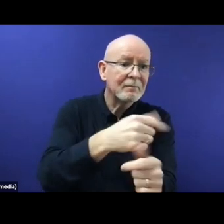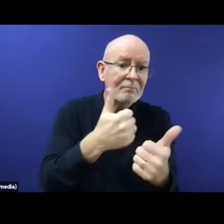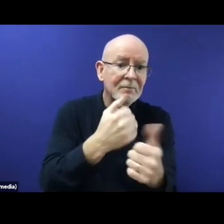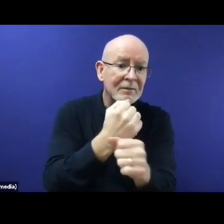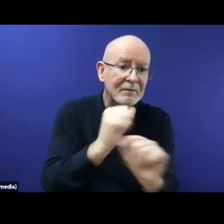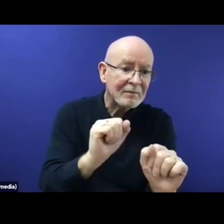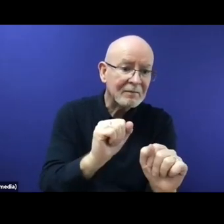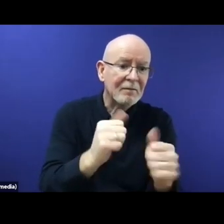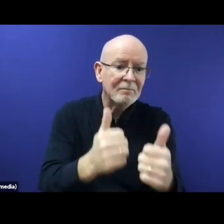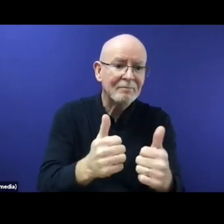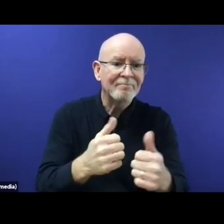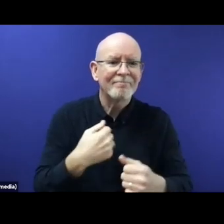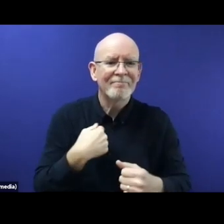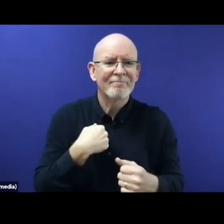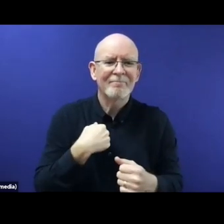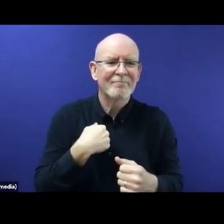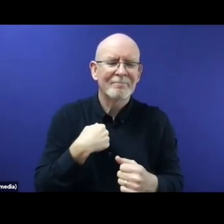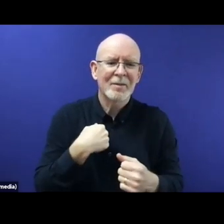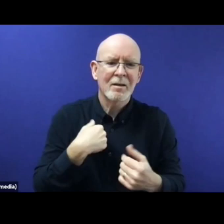features that have been